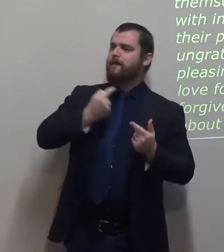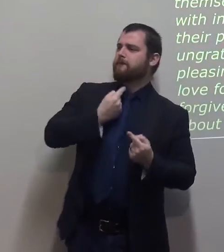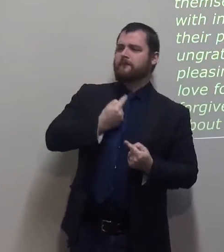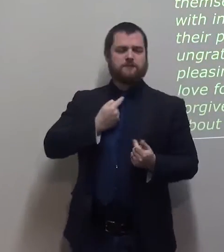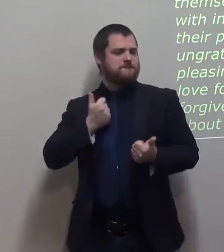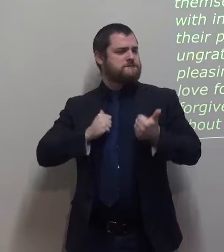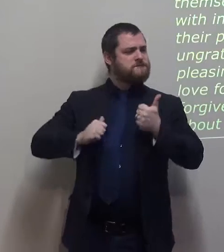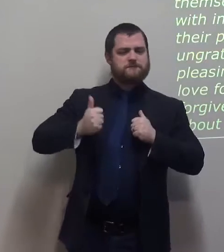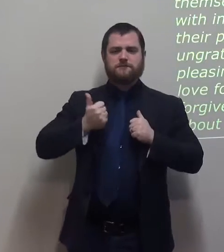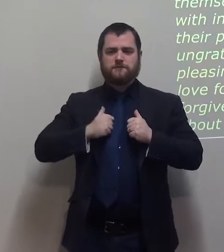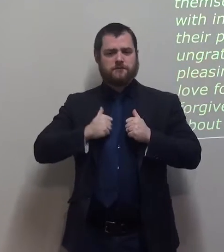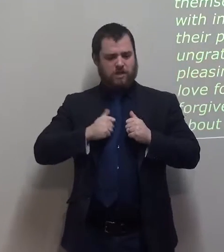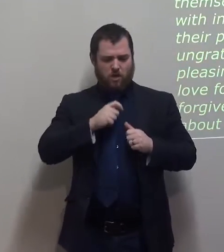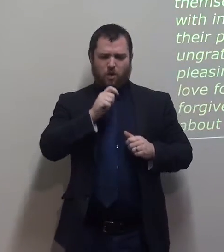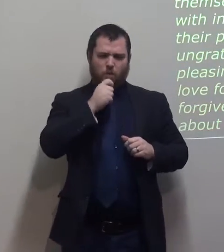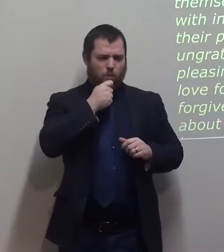They will abuse others with insults.